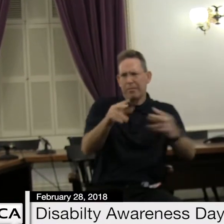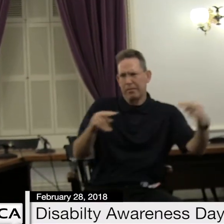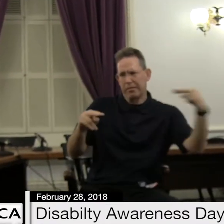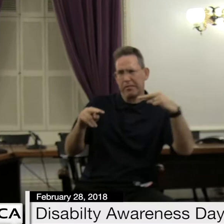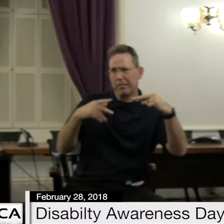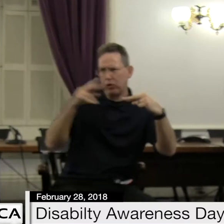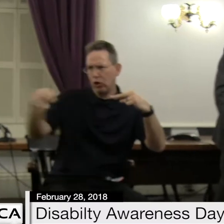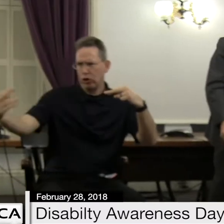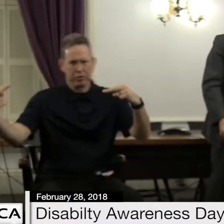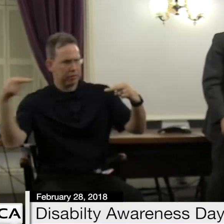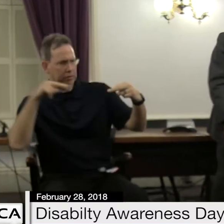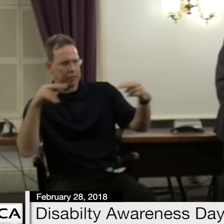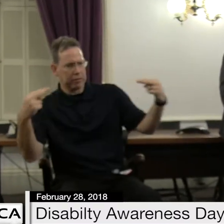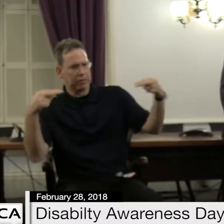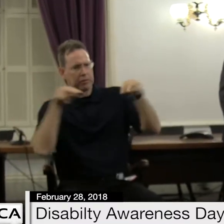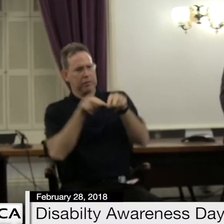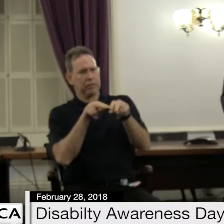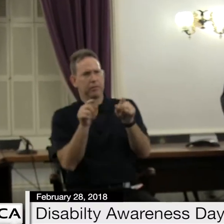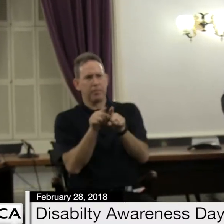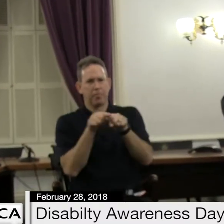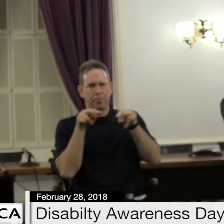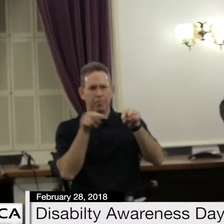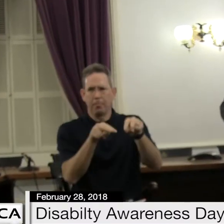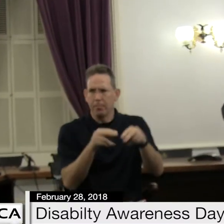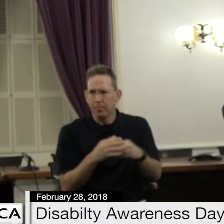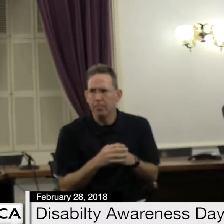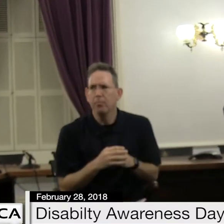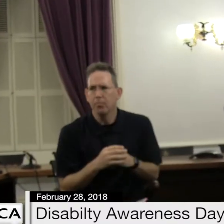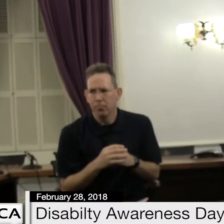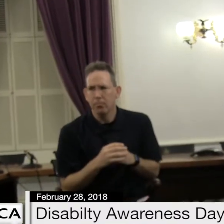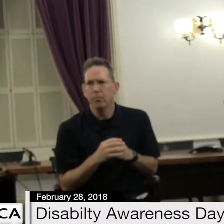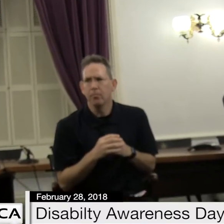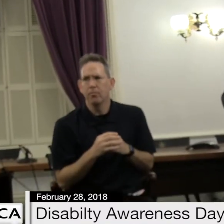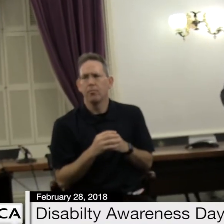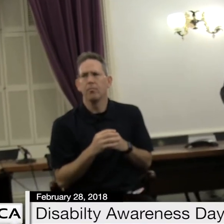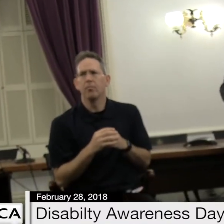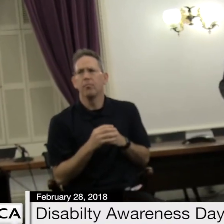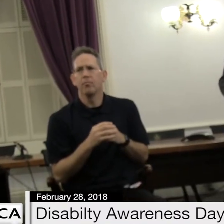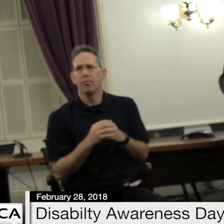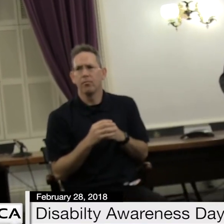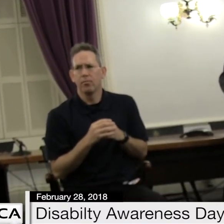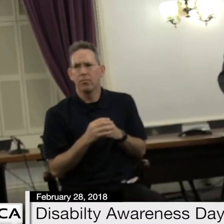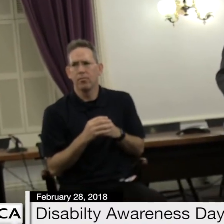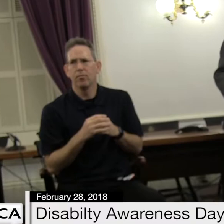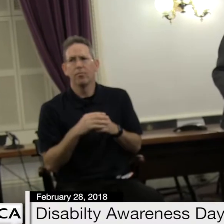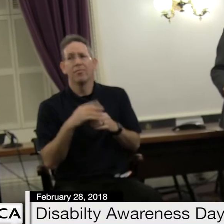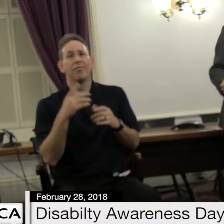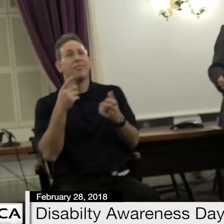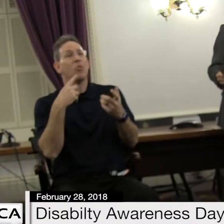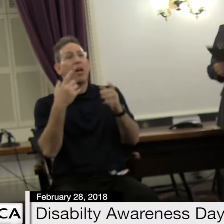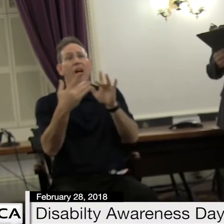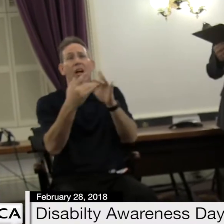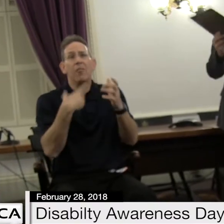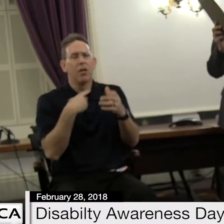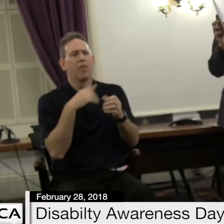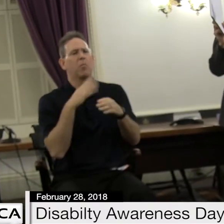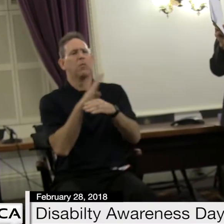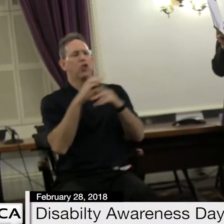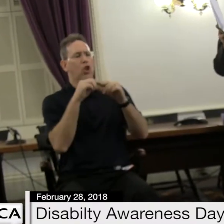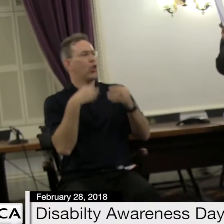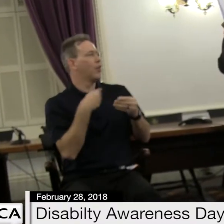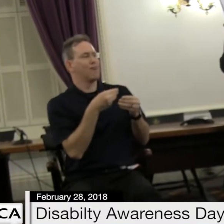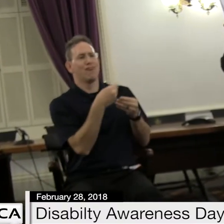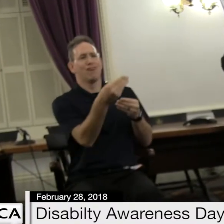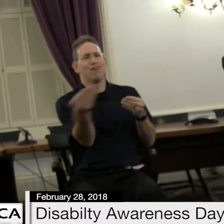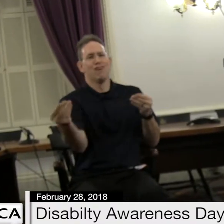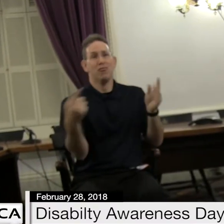I know there's other speakers, I'd like to pass around some business cards so you can reach out to me and also a couple